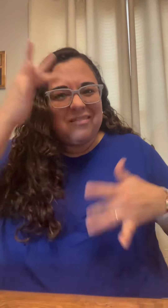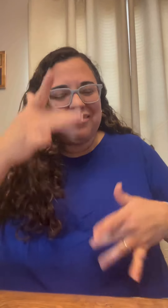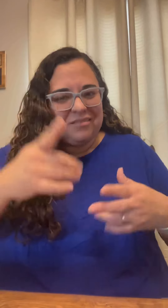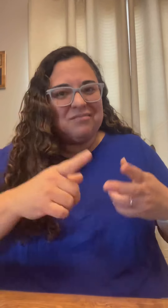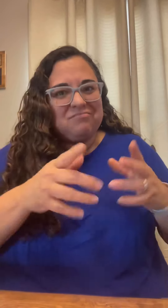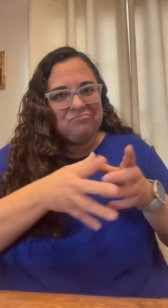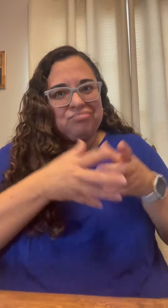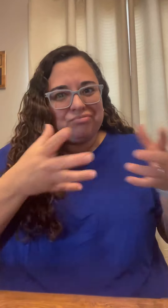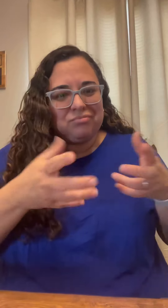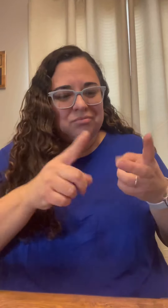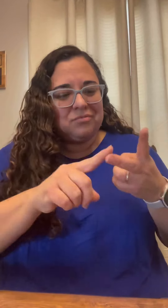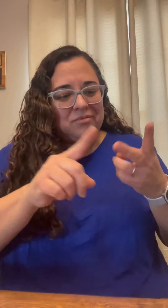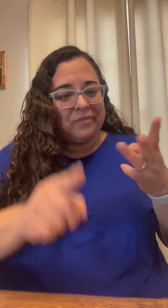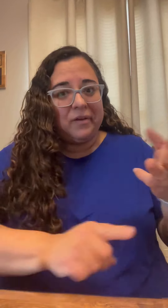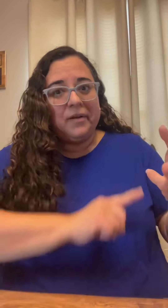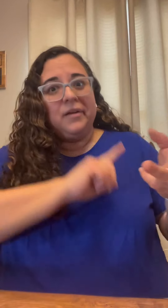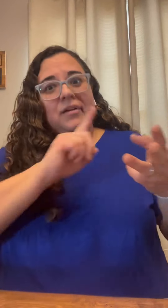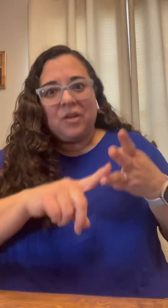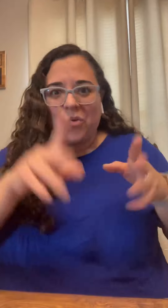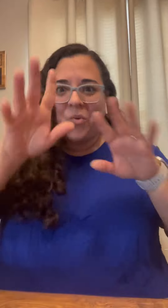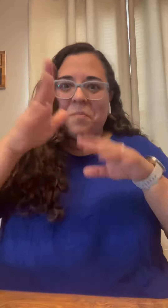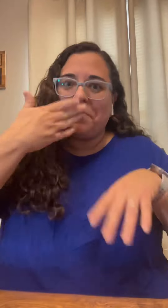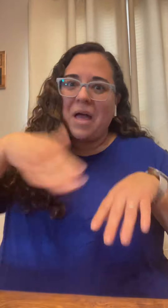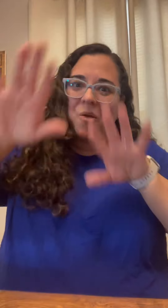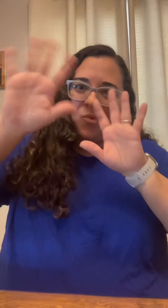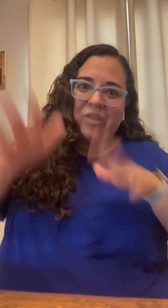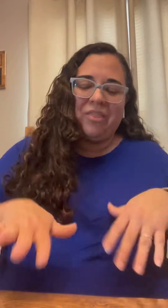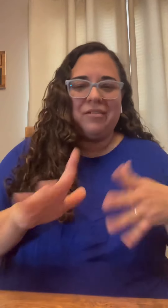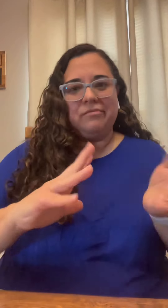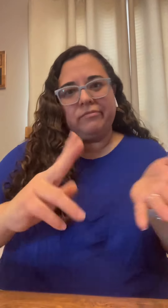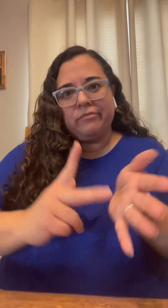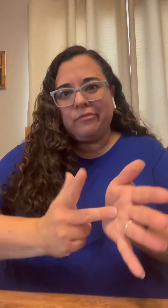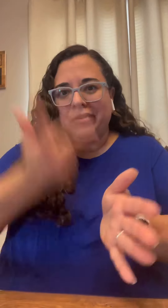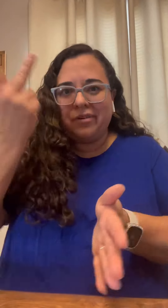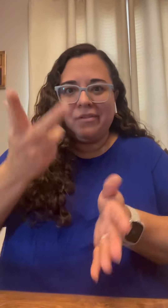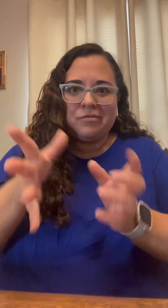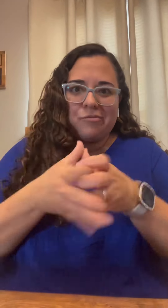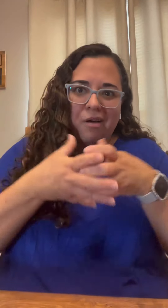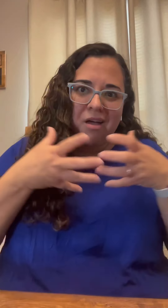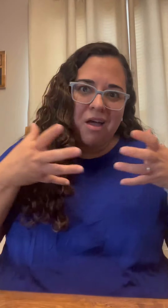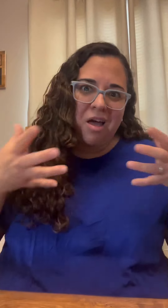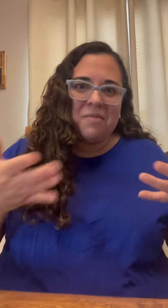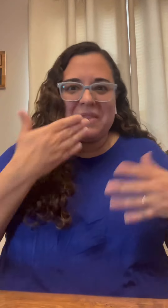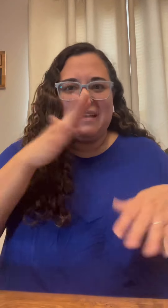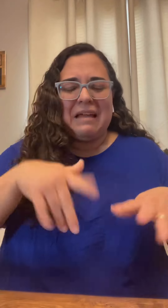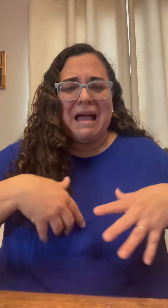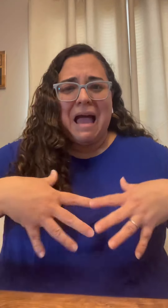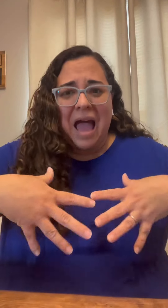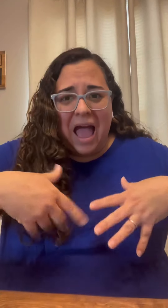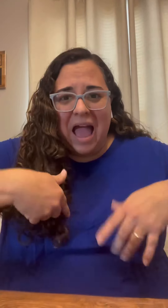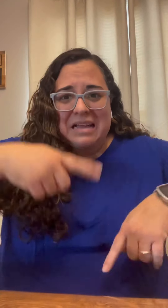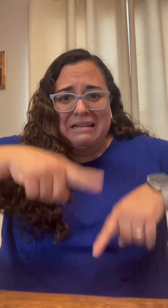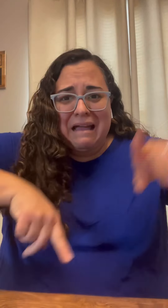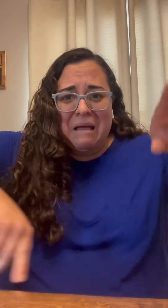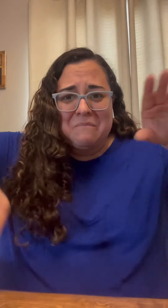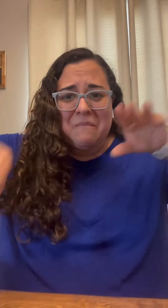the inflammation from covid also i have a connective tissue disorder and then the bad weather it's just it was like